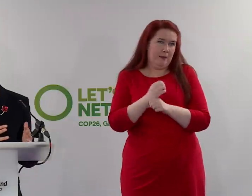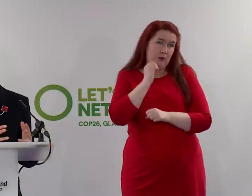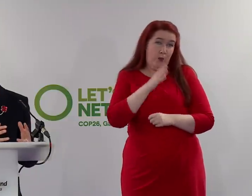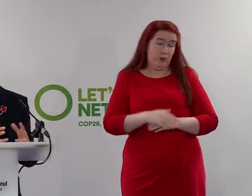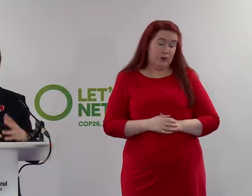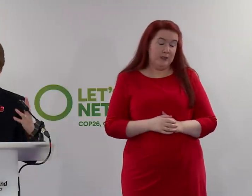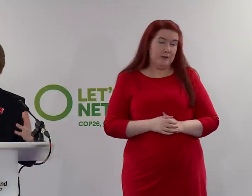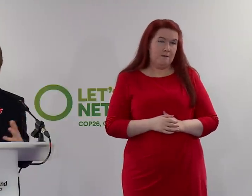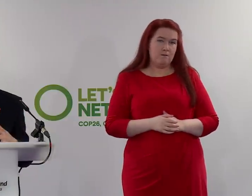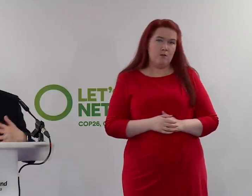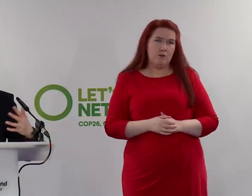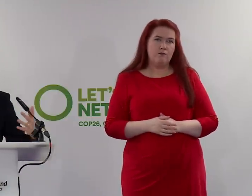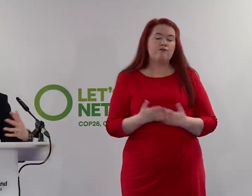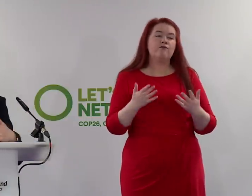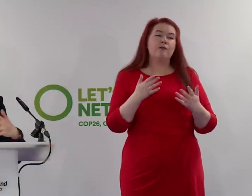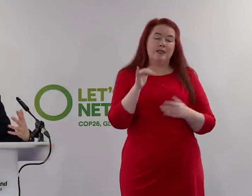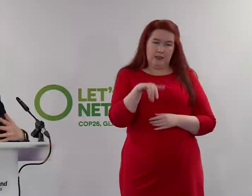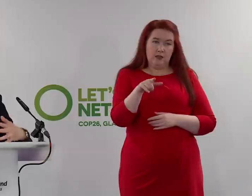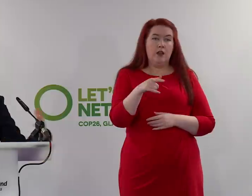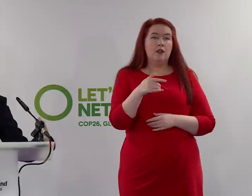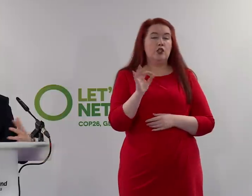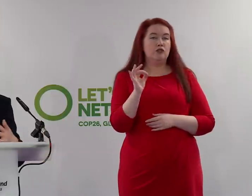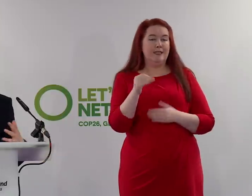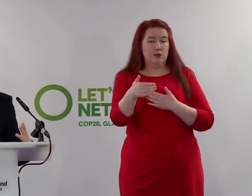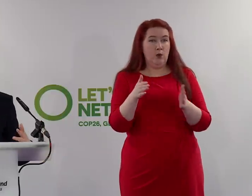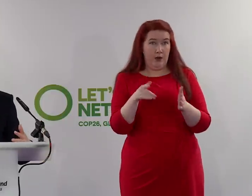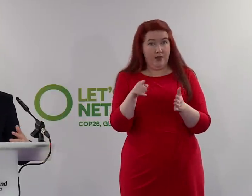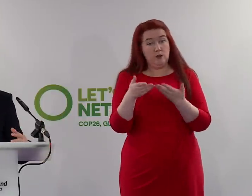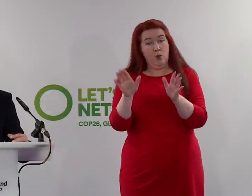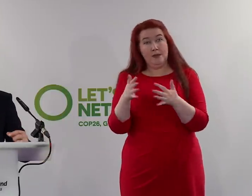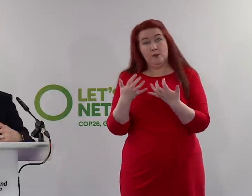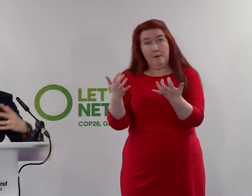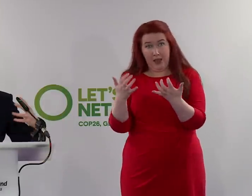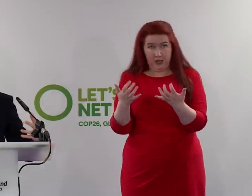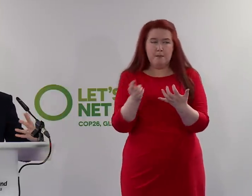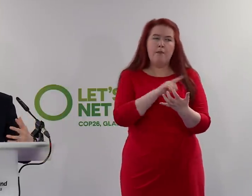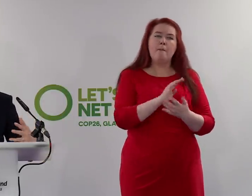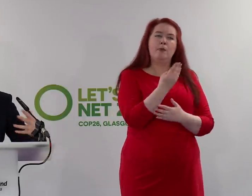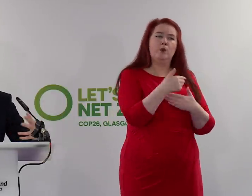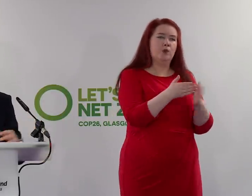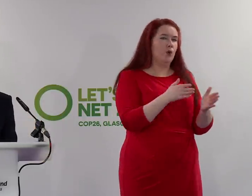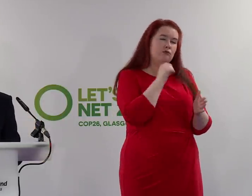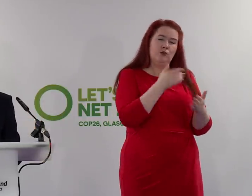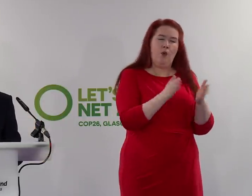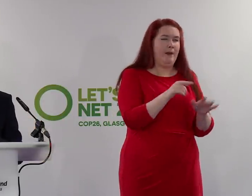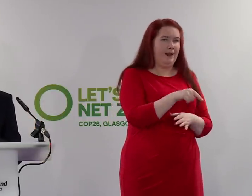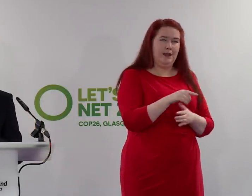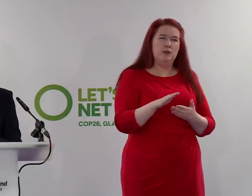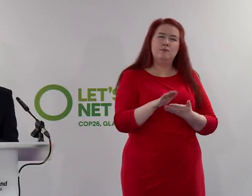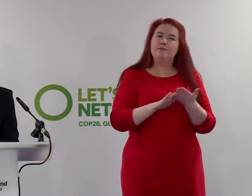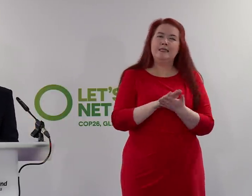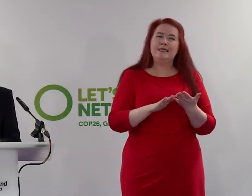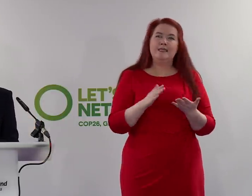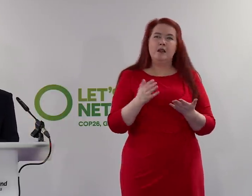There will not, although the green zone is open to the public in ways that the blue zone is not, there's not the same ability for people to